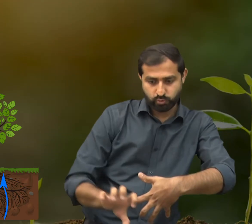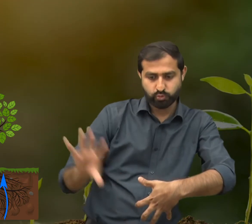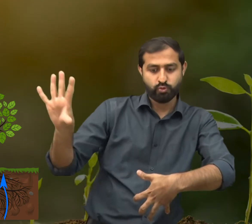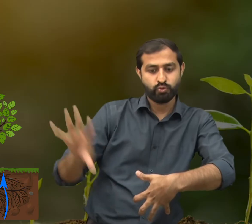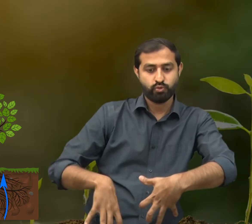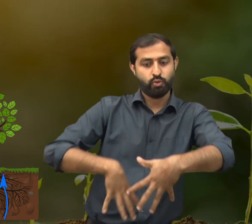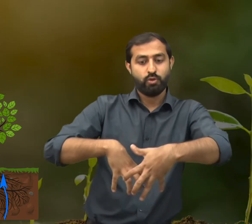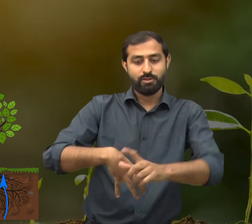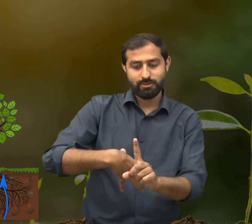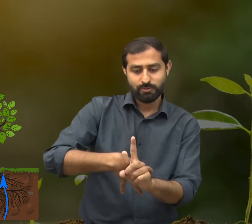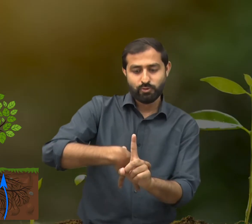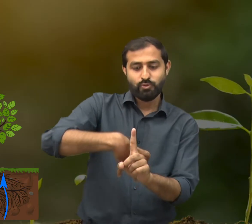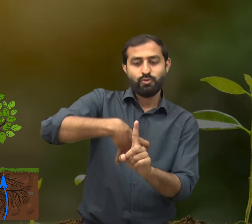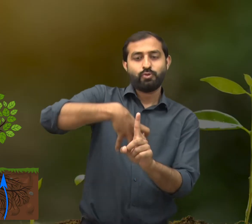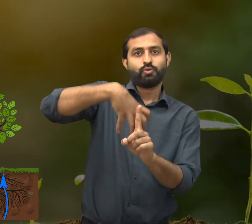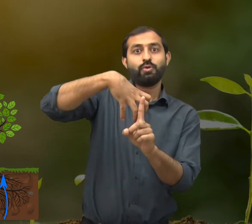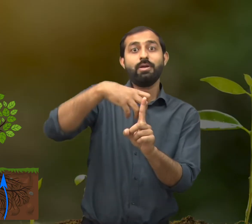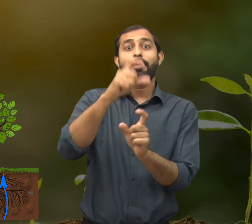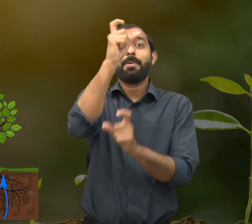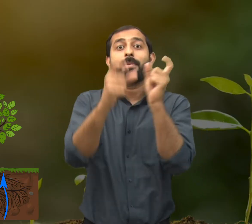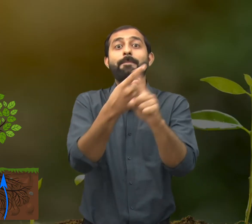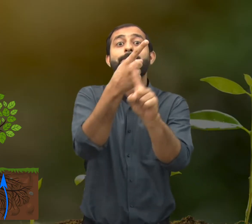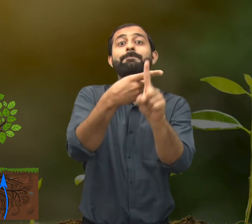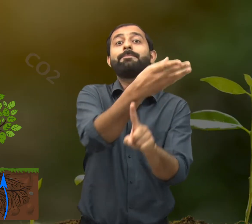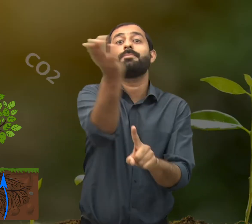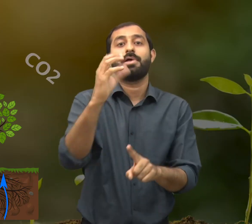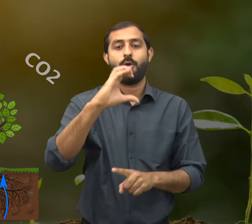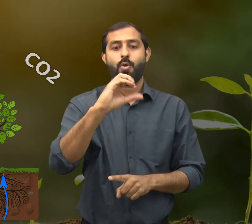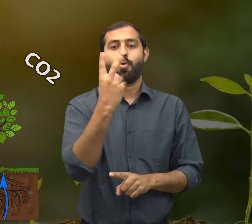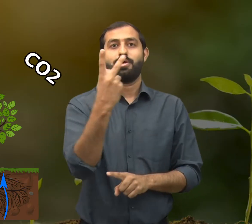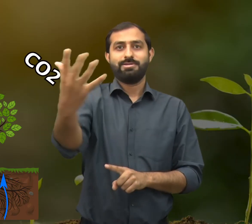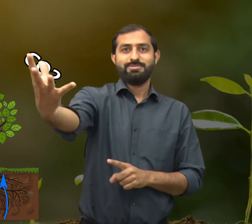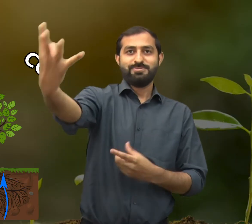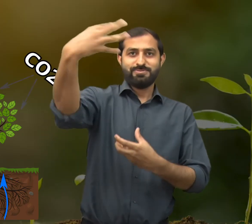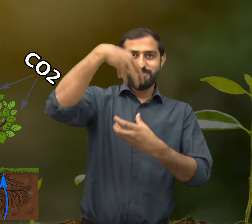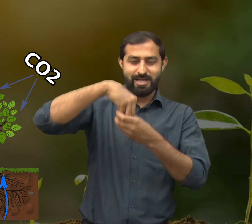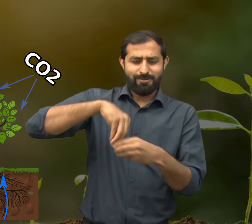and carbon dioxide from the air.